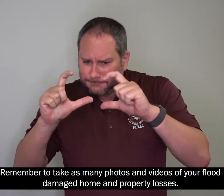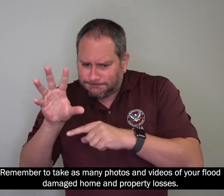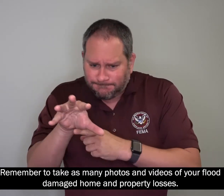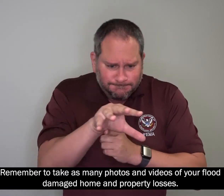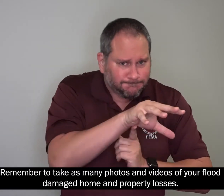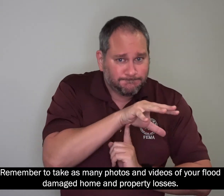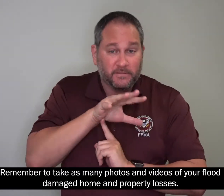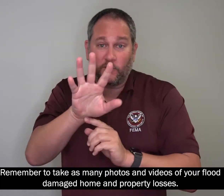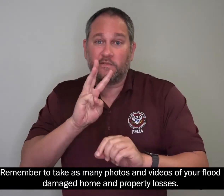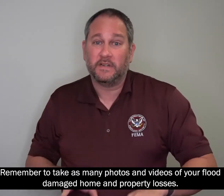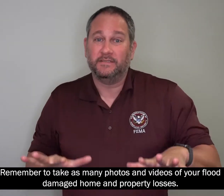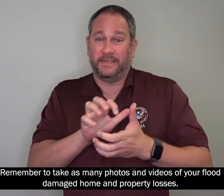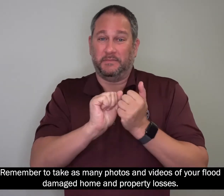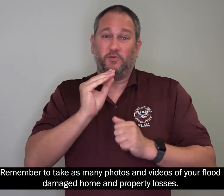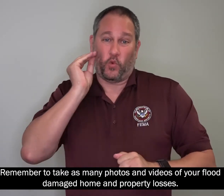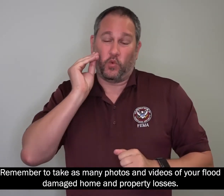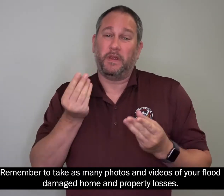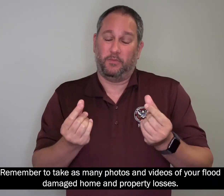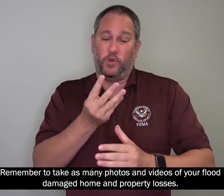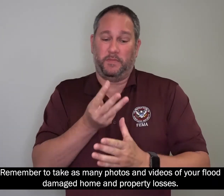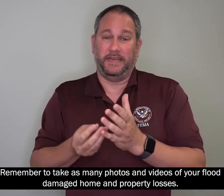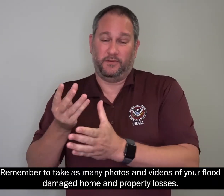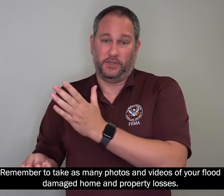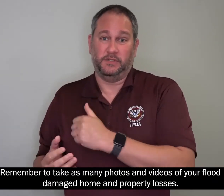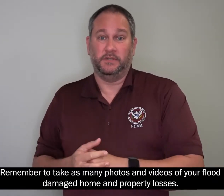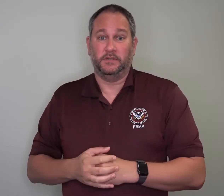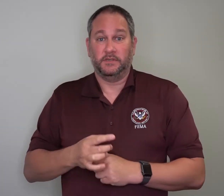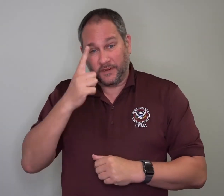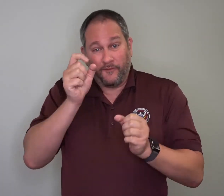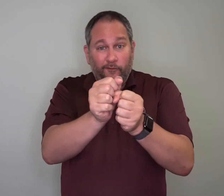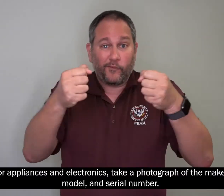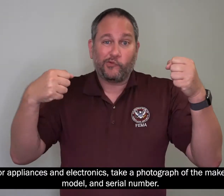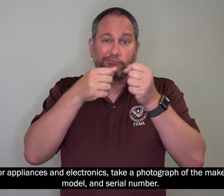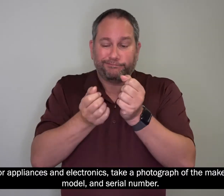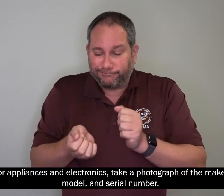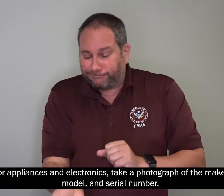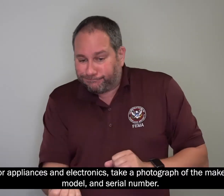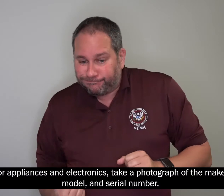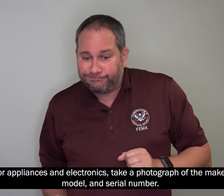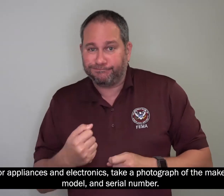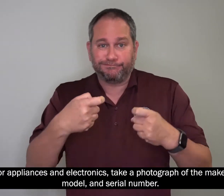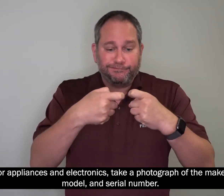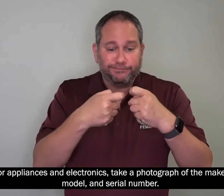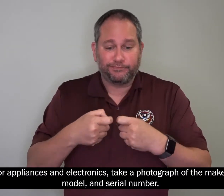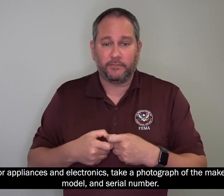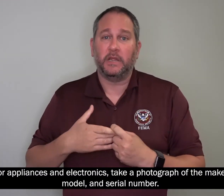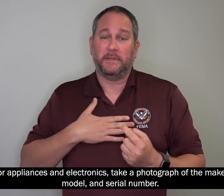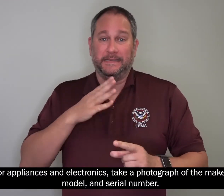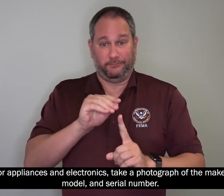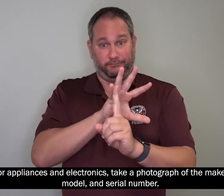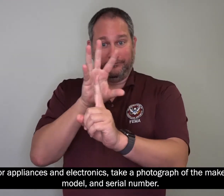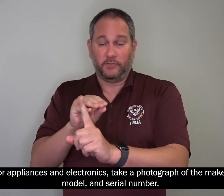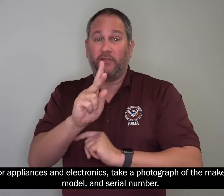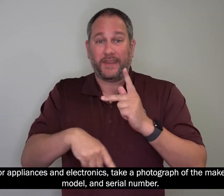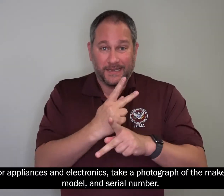videos of your flood-damaged home and property losses. For appliances and electronics, take a photograph of the make,